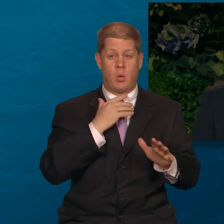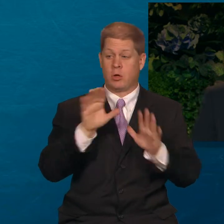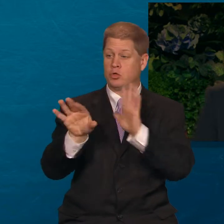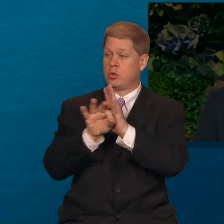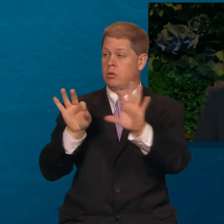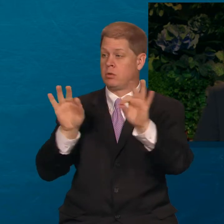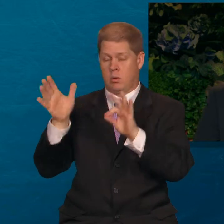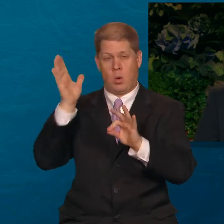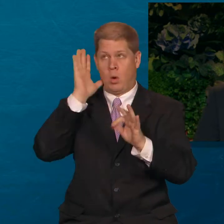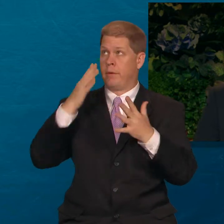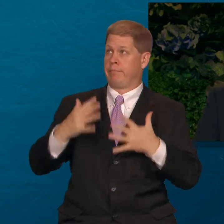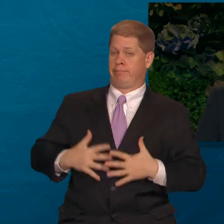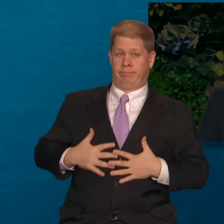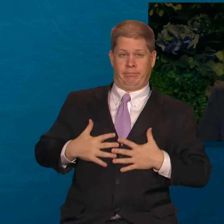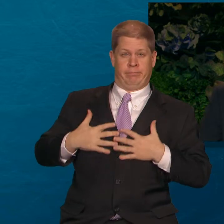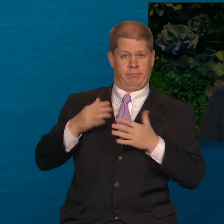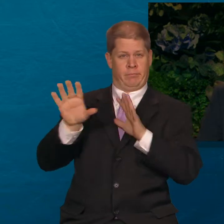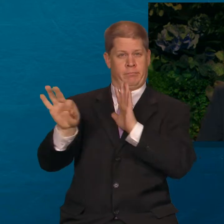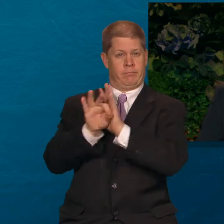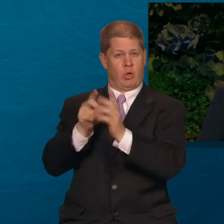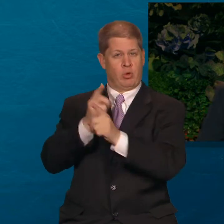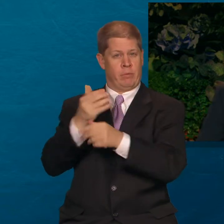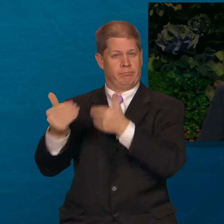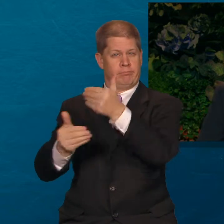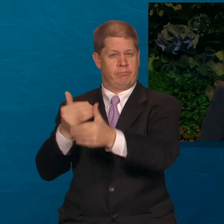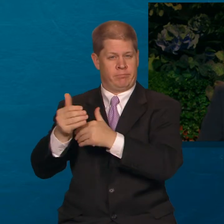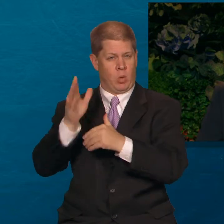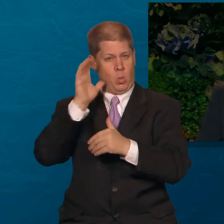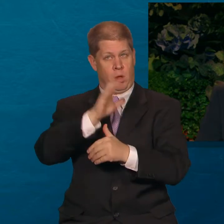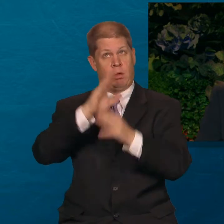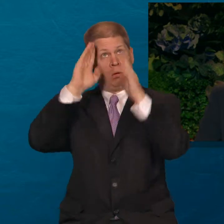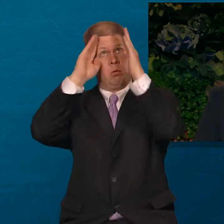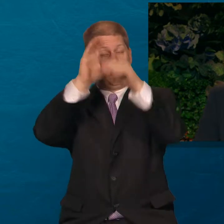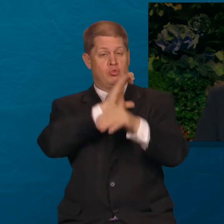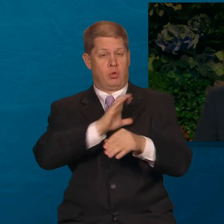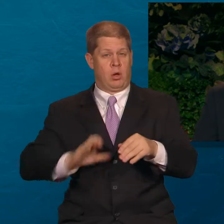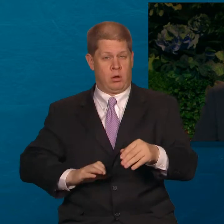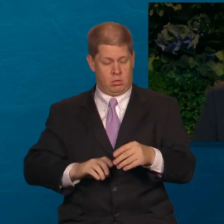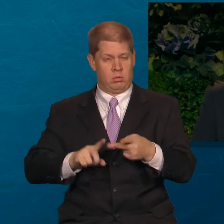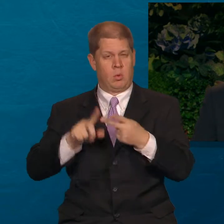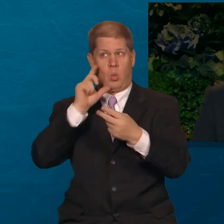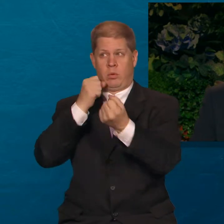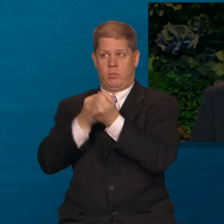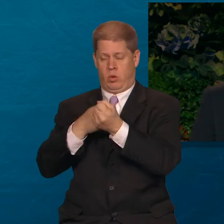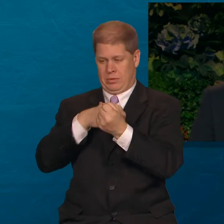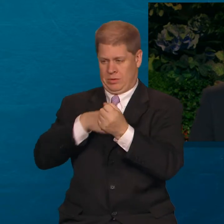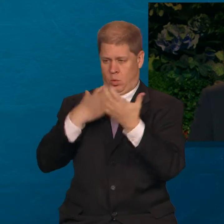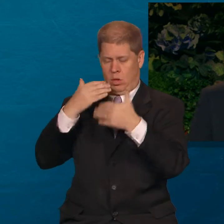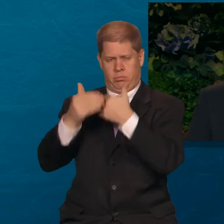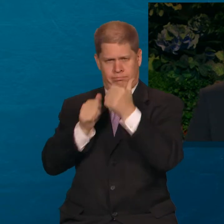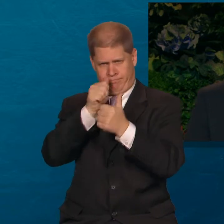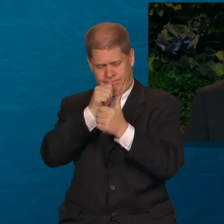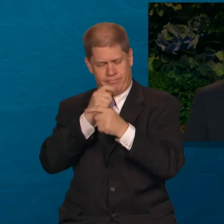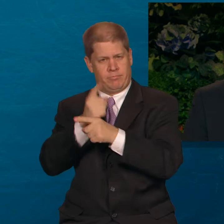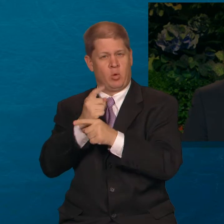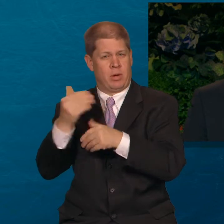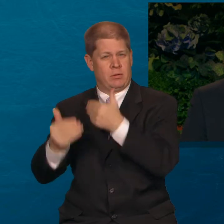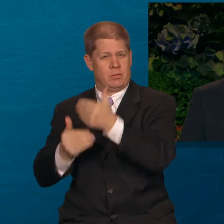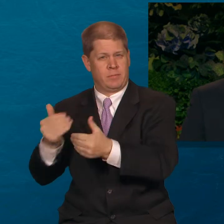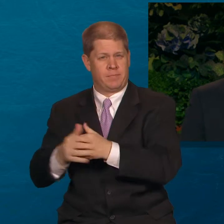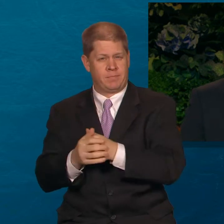will be inspired by the Holy Ghost. They will be Christ-centered, and they will support our desire to endure in righteousness.